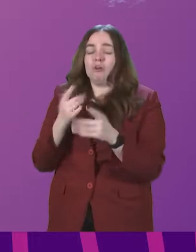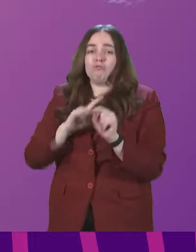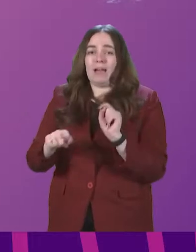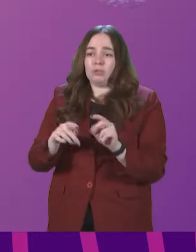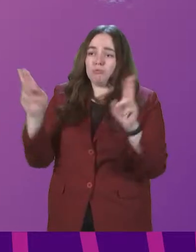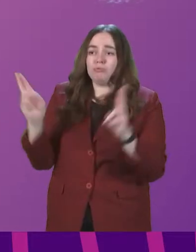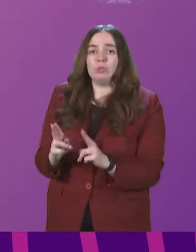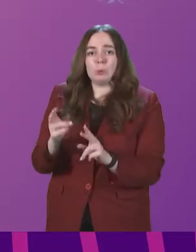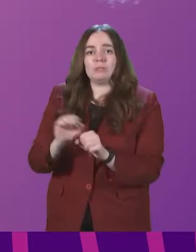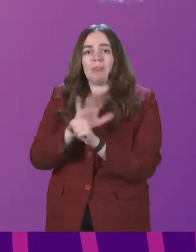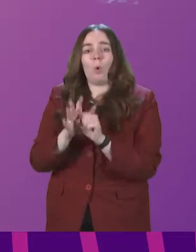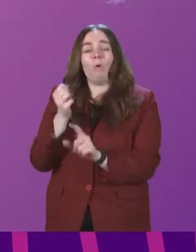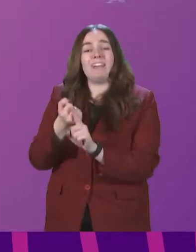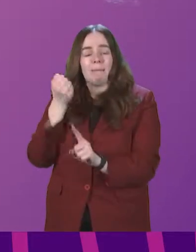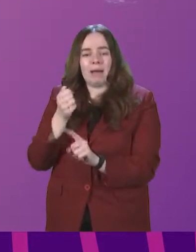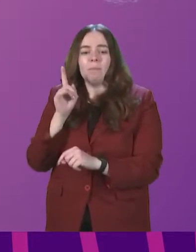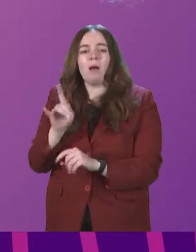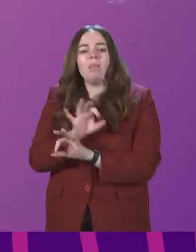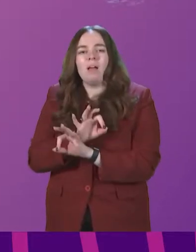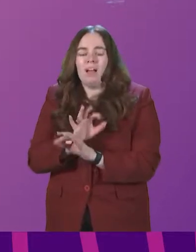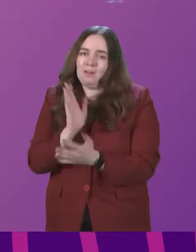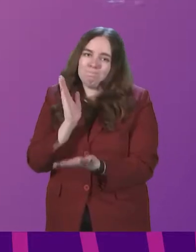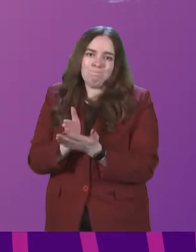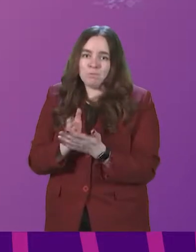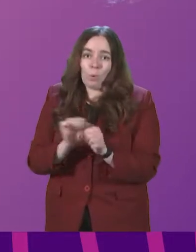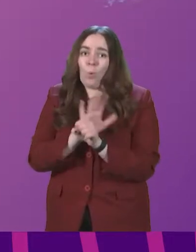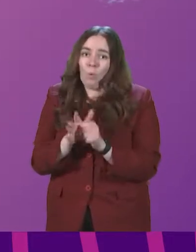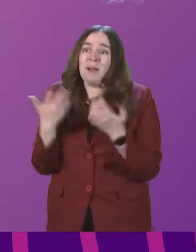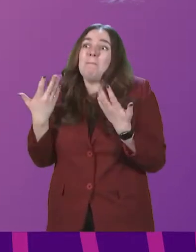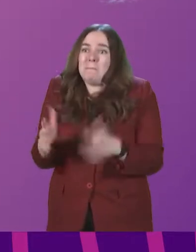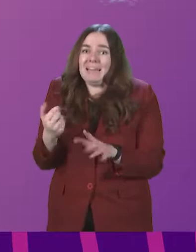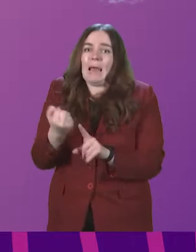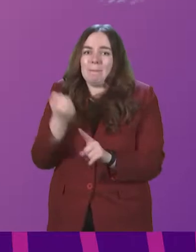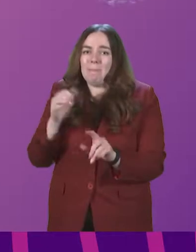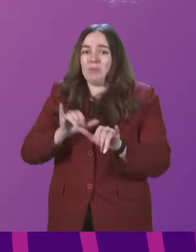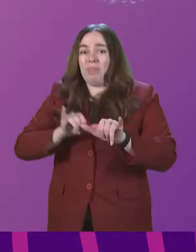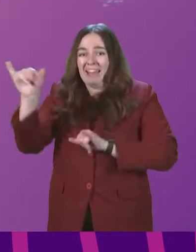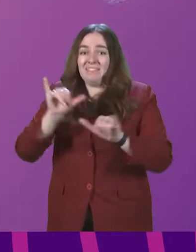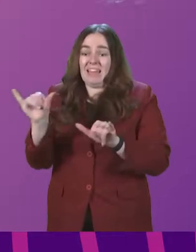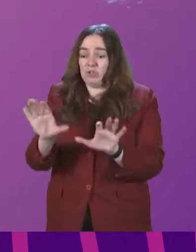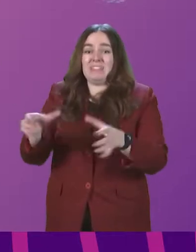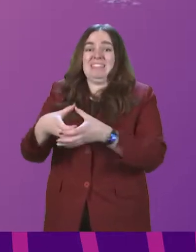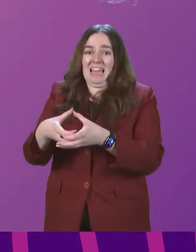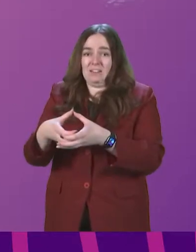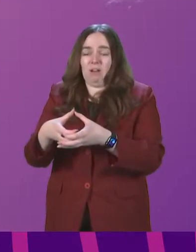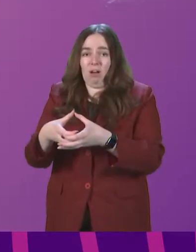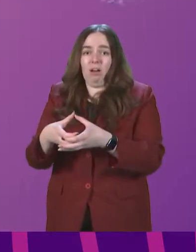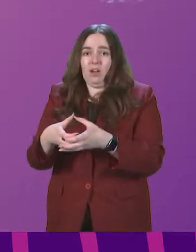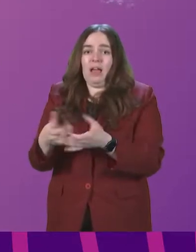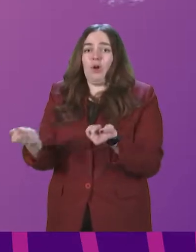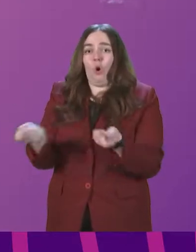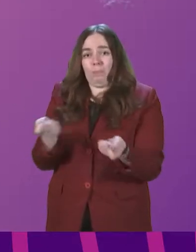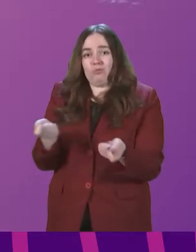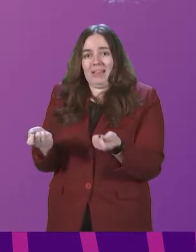passenger numbers in 2020-21. But there's no question that COVID has had an impact on the aviation sector, and an operating profit before Exceptional